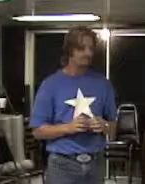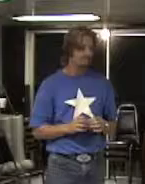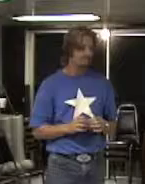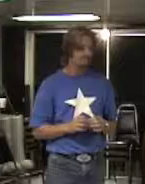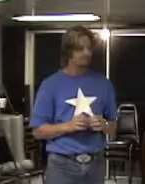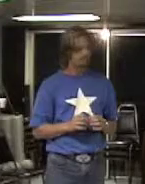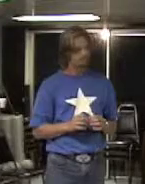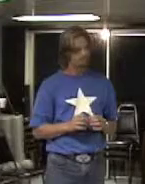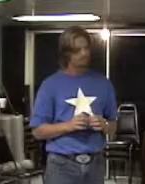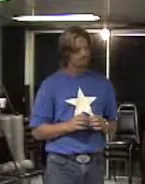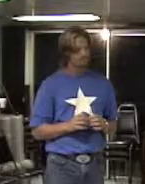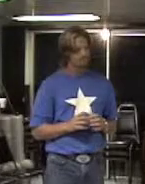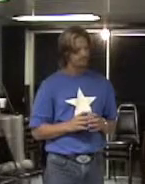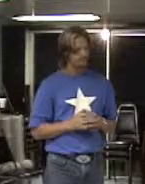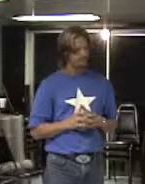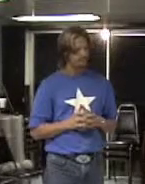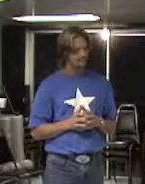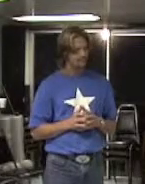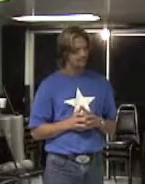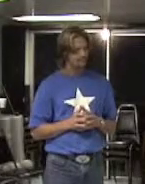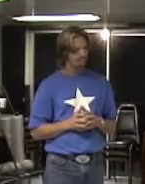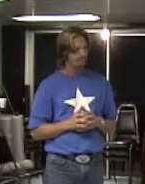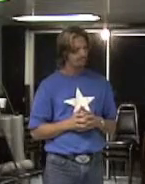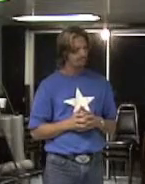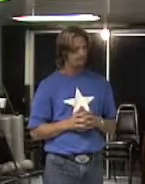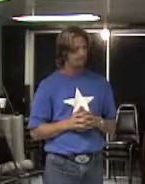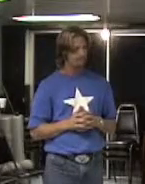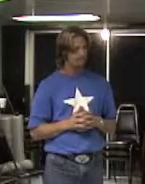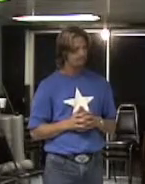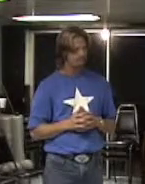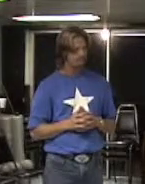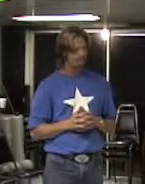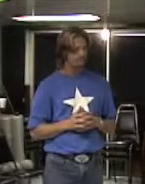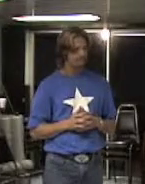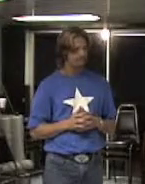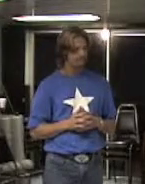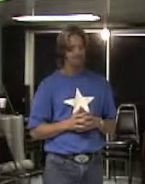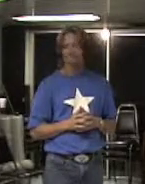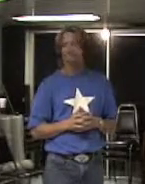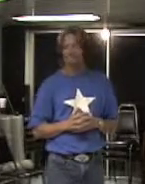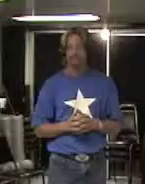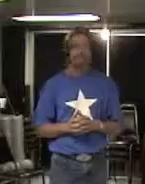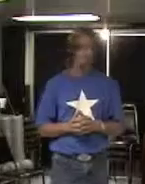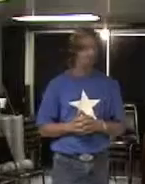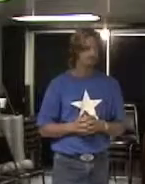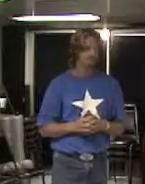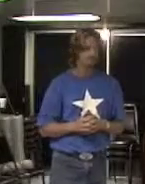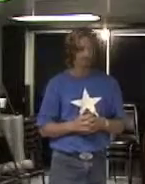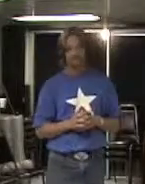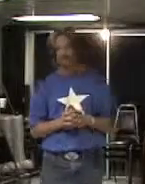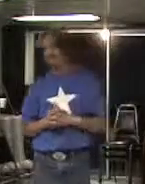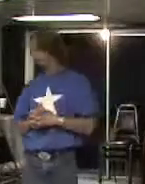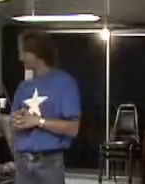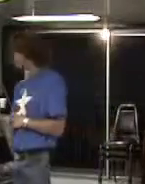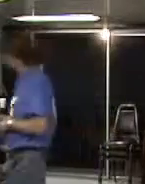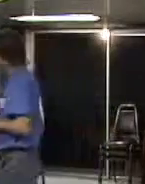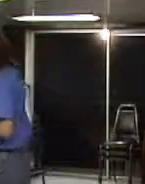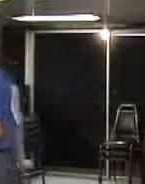what I the exercise. That's what I mean by shirts. was very good. Mike, he's a vet. Mike, good. Okay, next to him. Here you go.